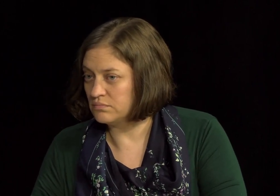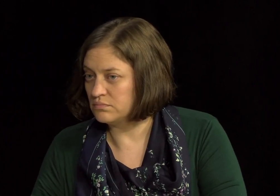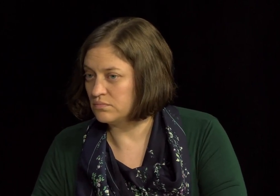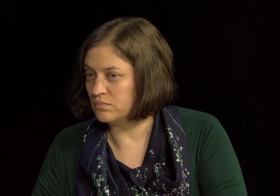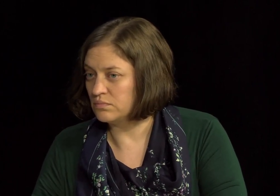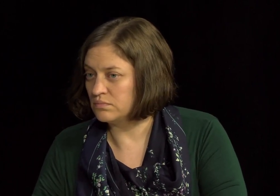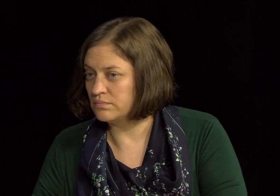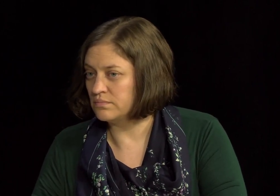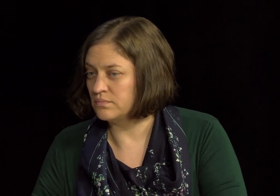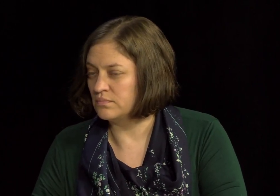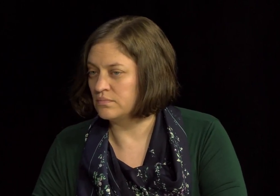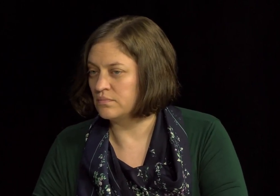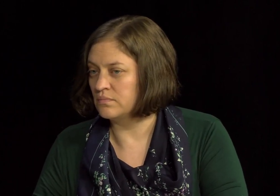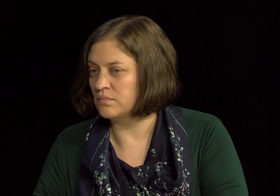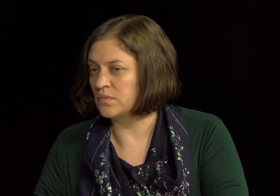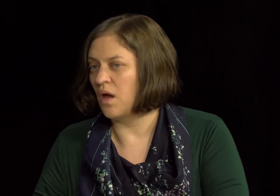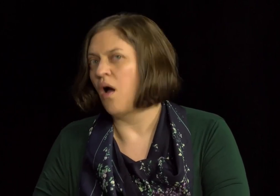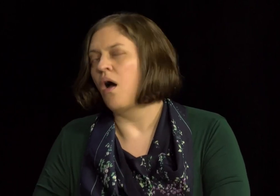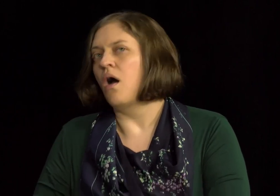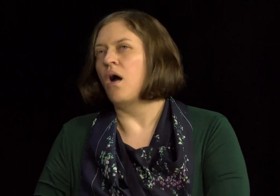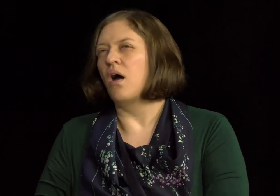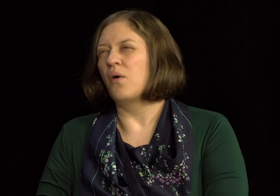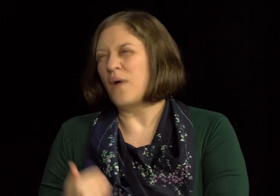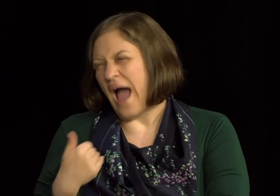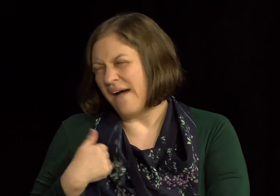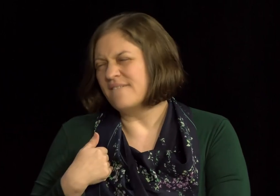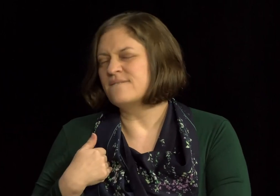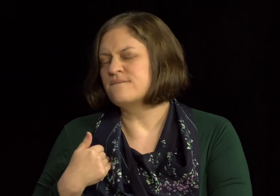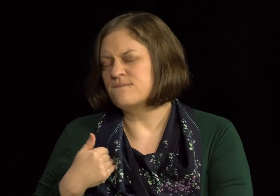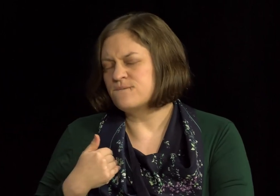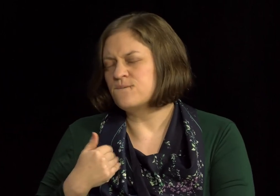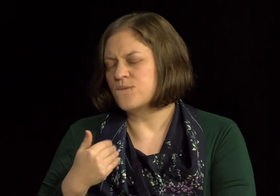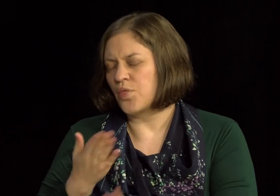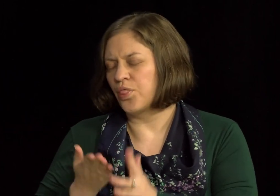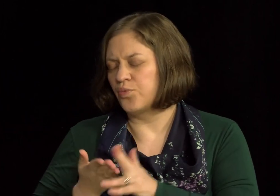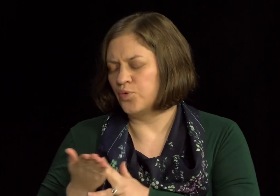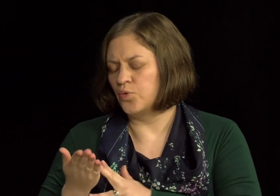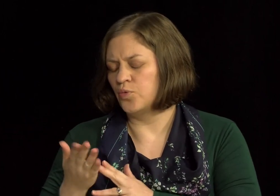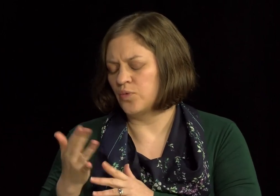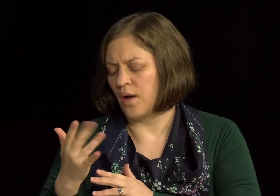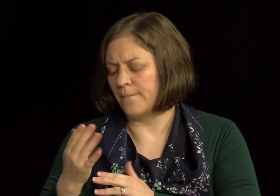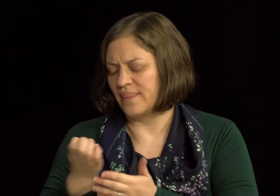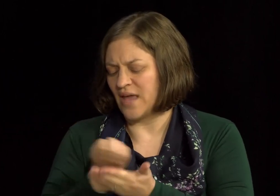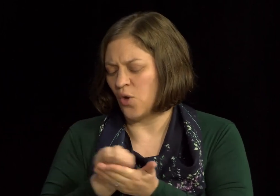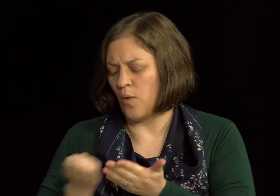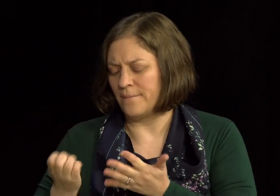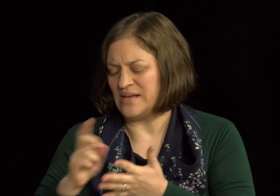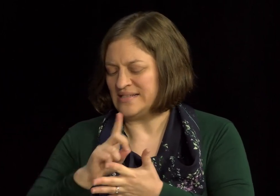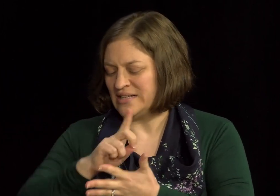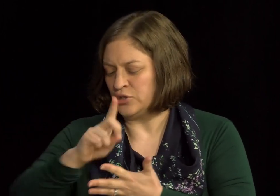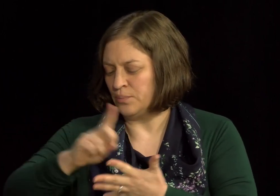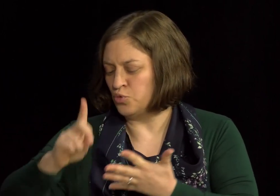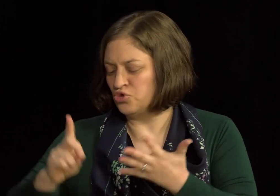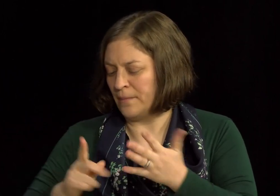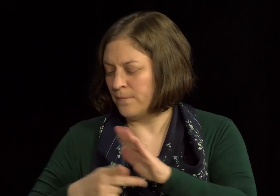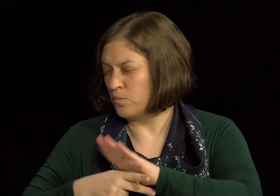equipment if you can't afford it? Um, so there is funding available through the Equipment